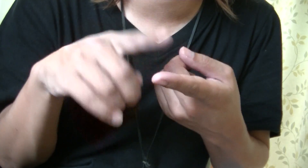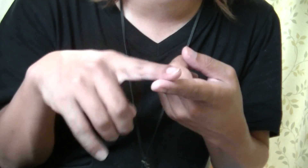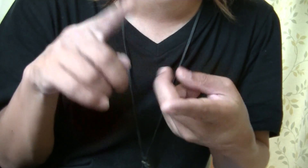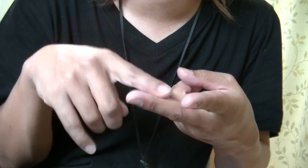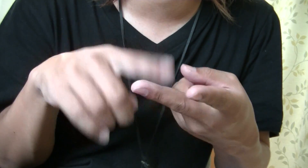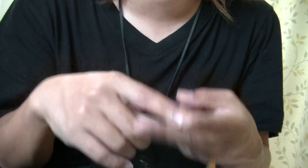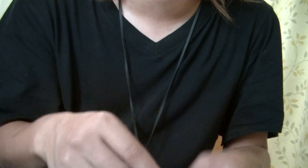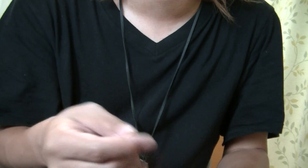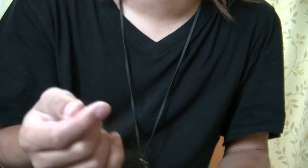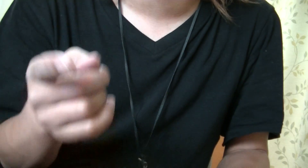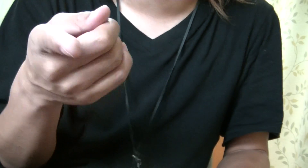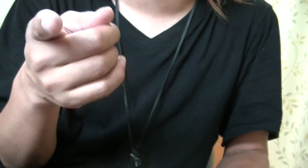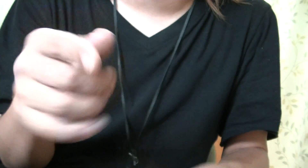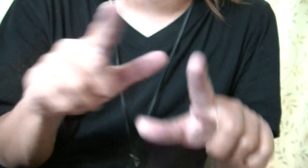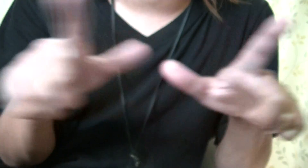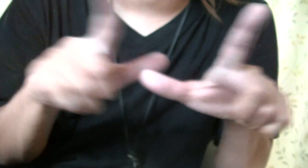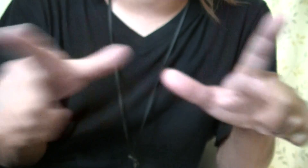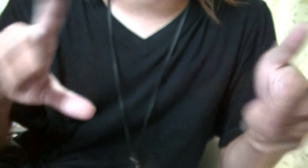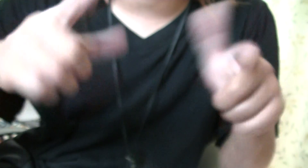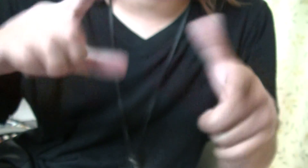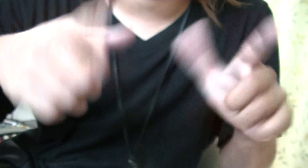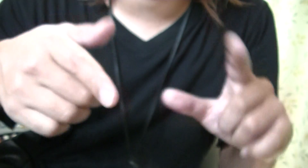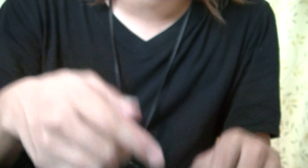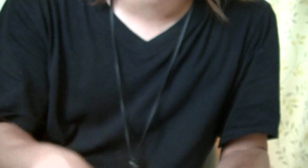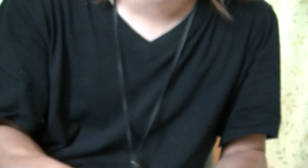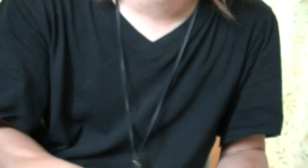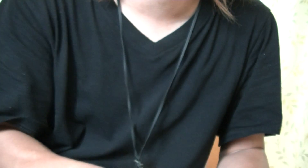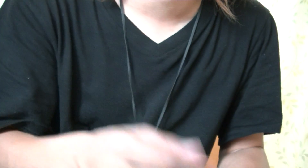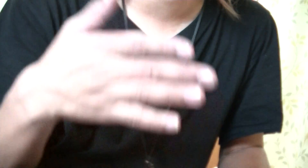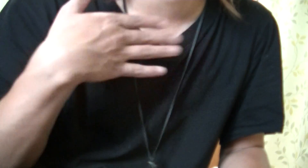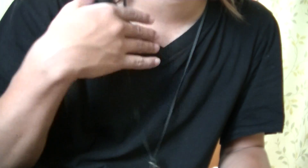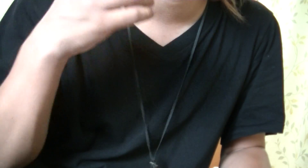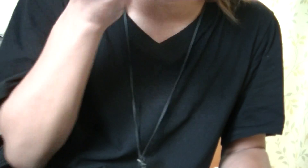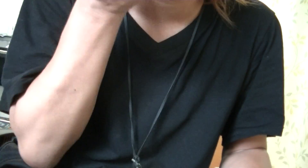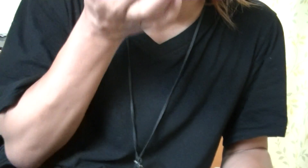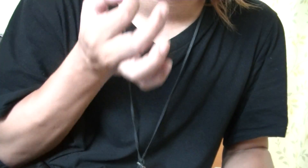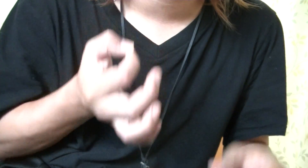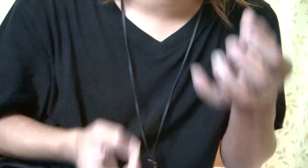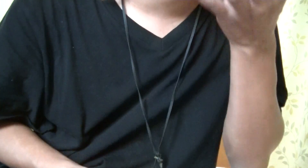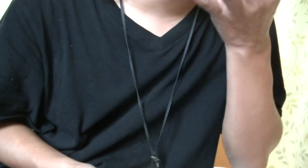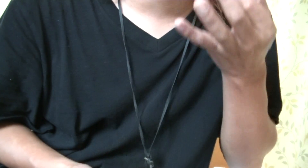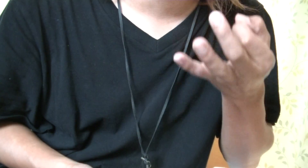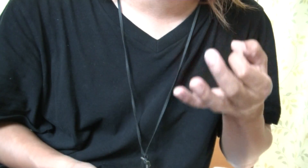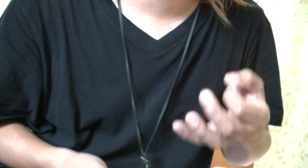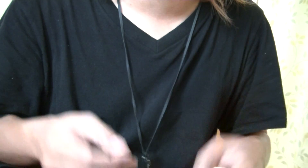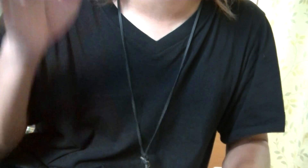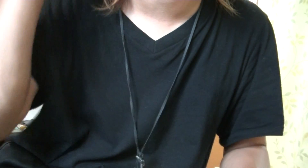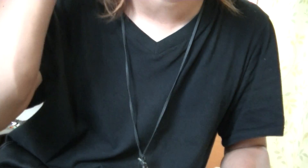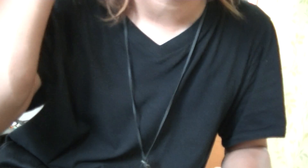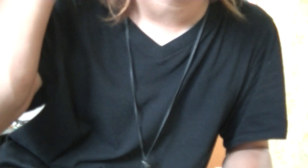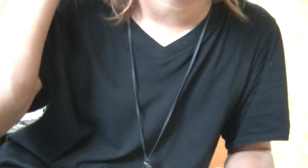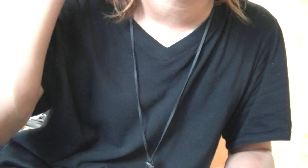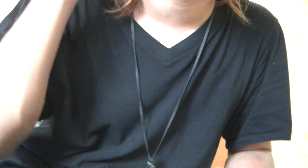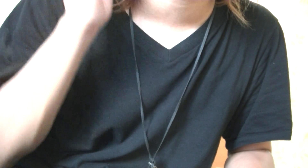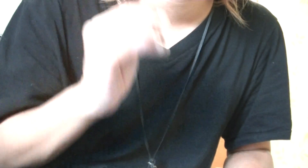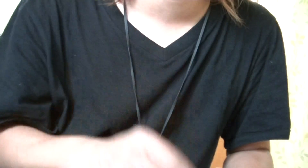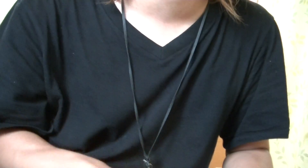But the way you play your game, I'm a bitch and a fool, I'm all in love with you